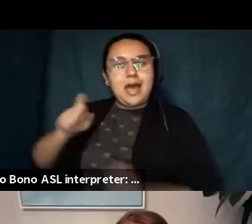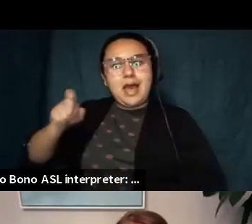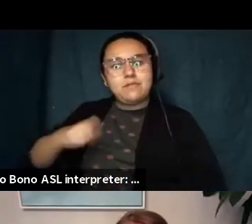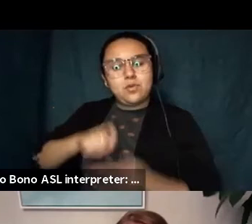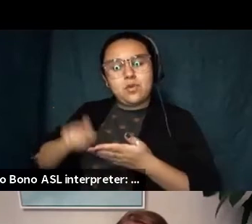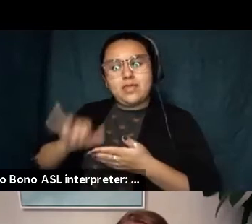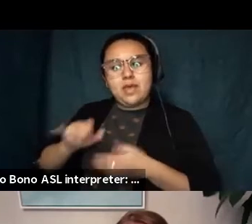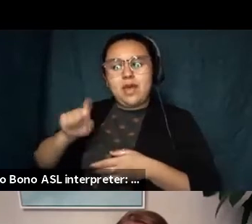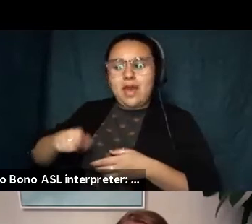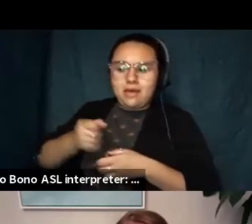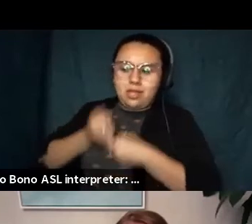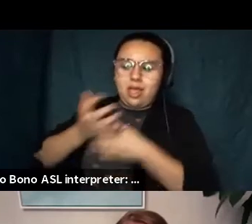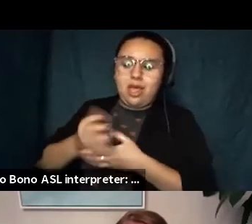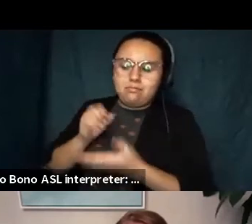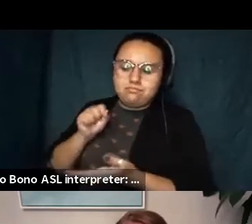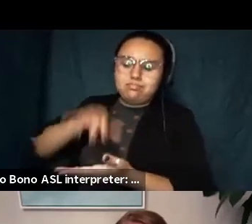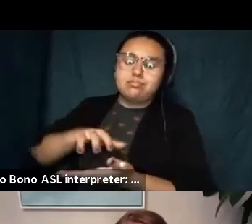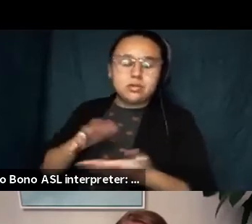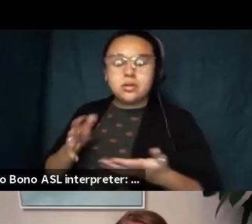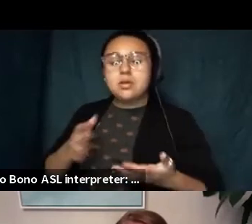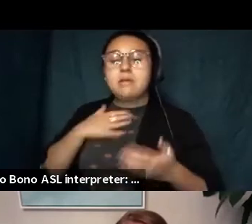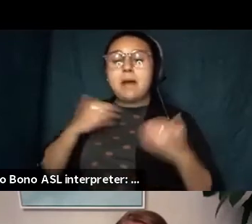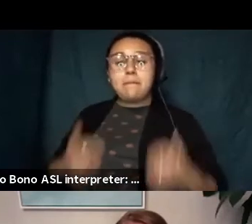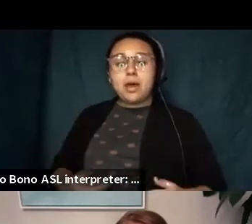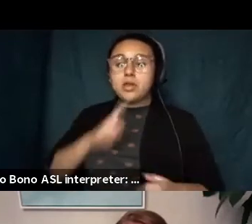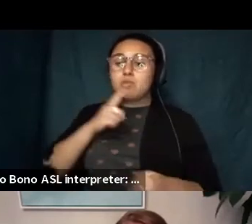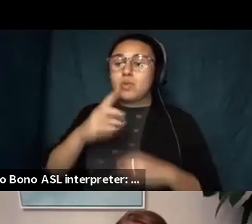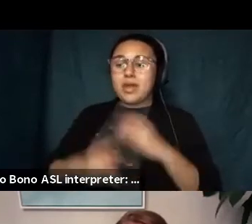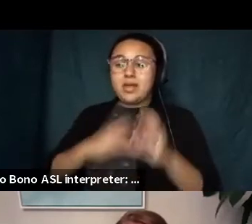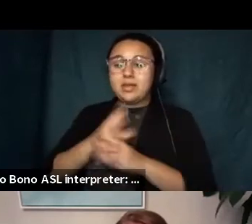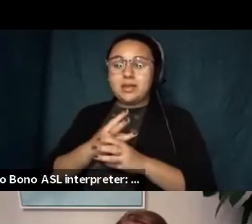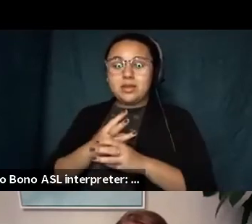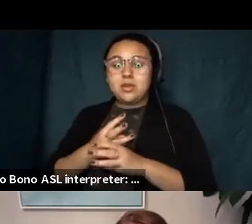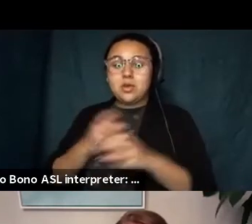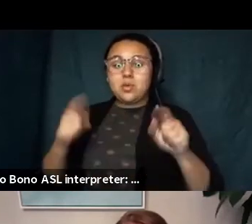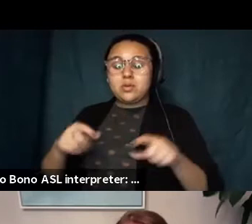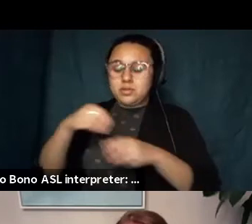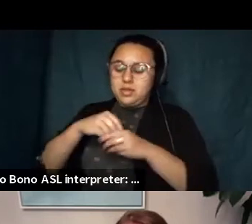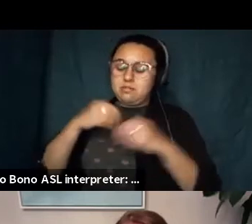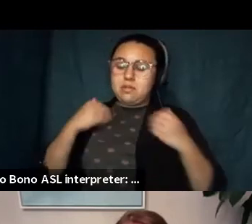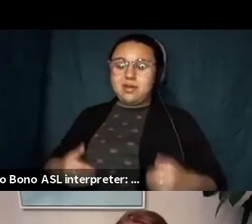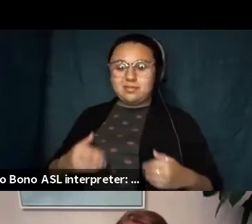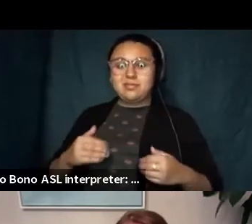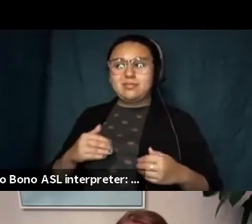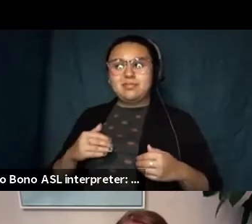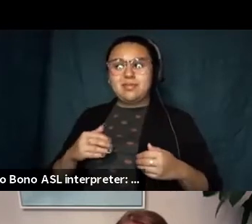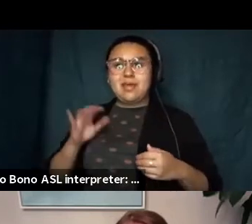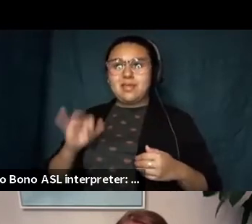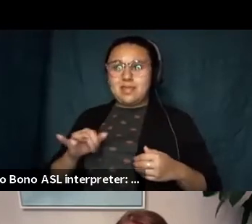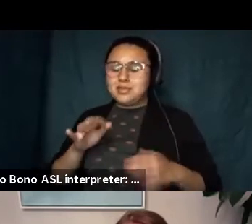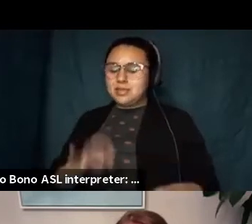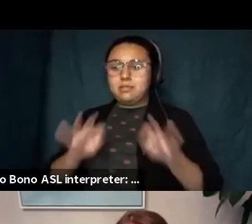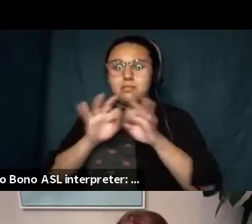know my my body and the realities of my body are incredibly central to the to my life and they're incredibly central to the way that i